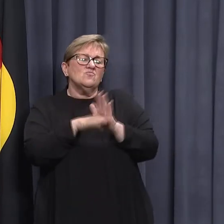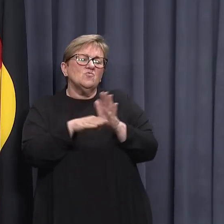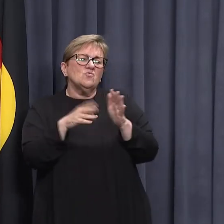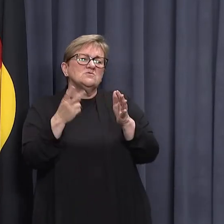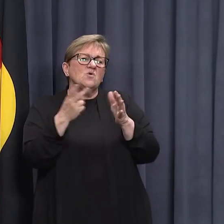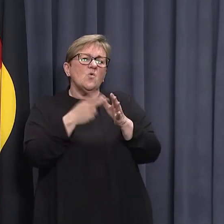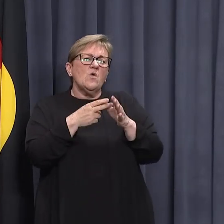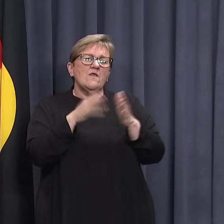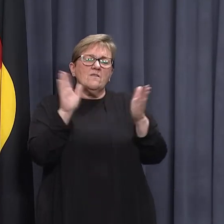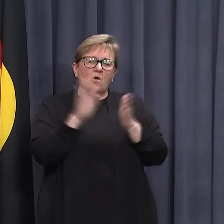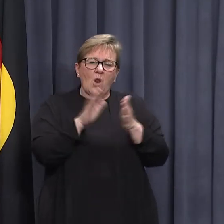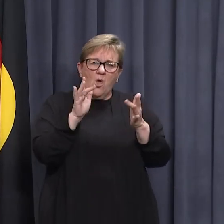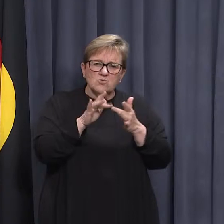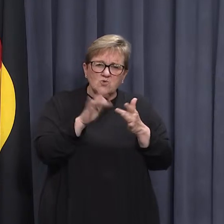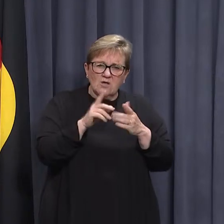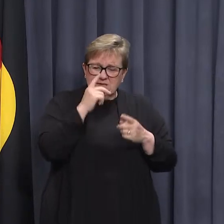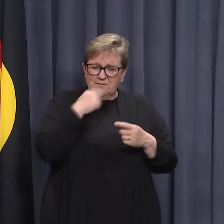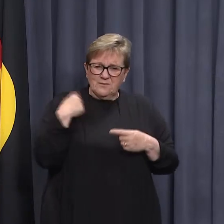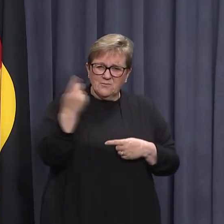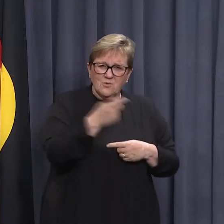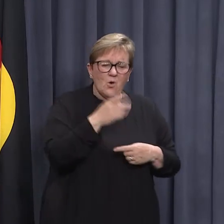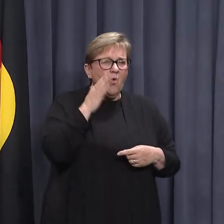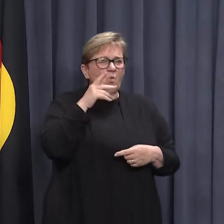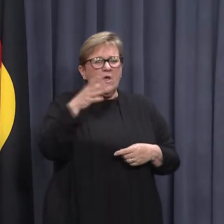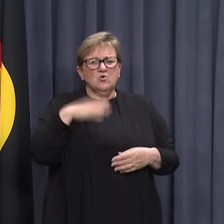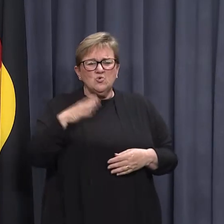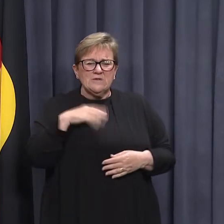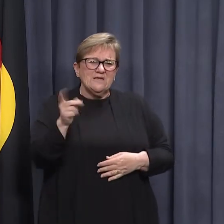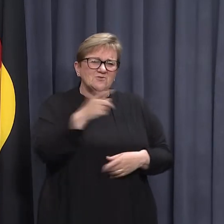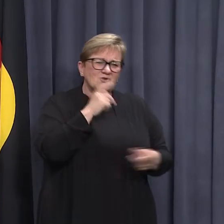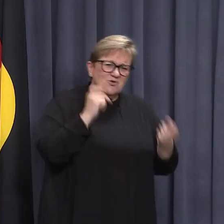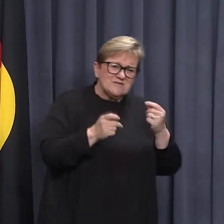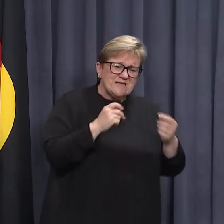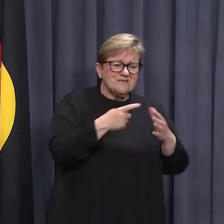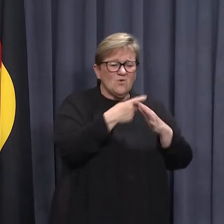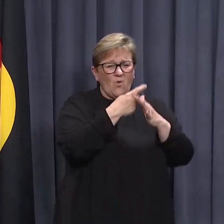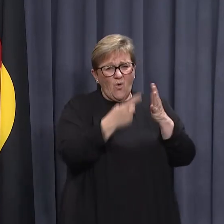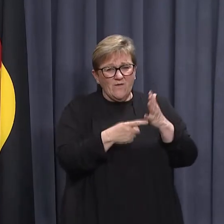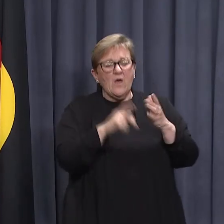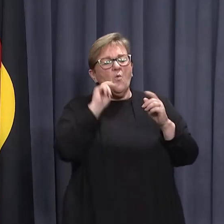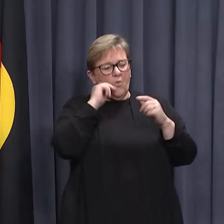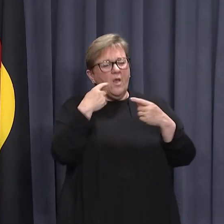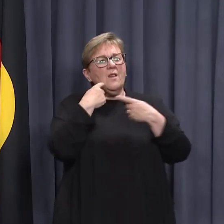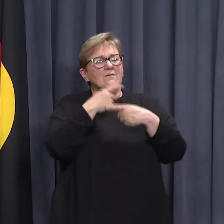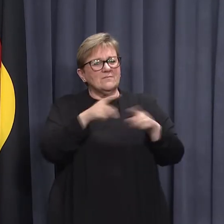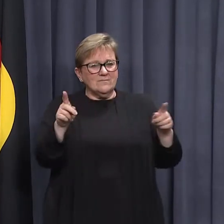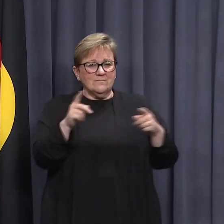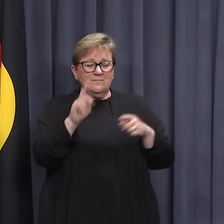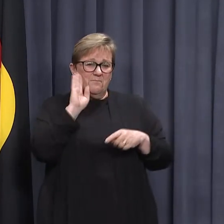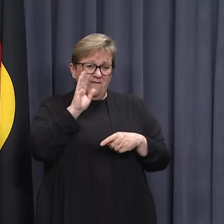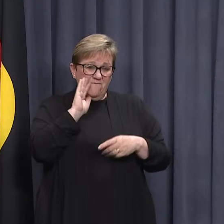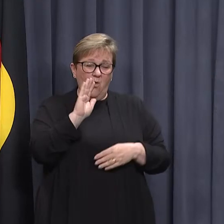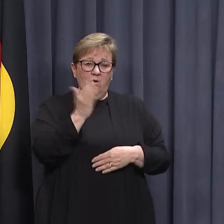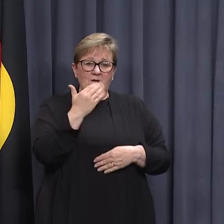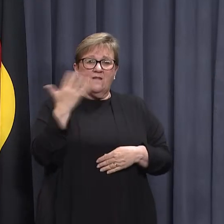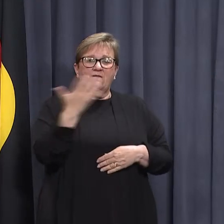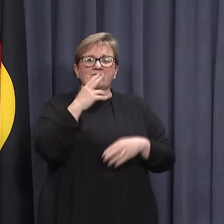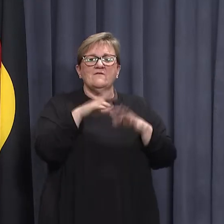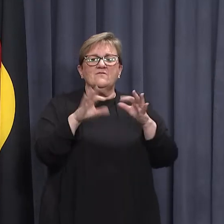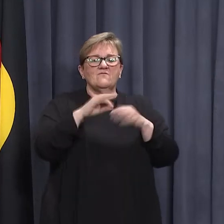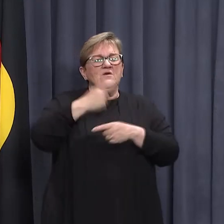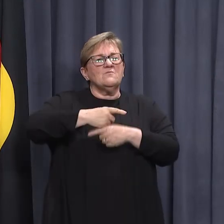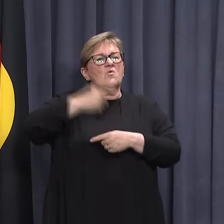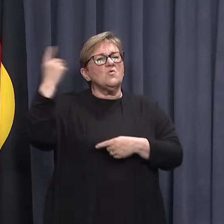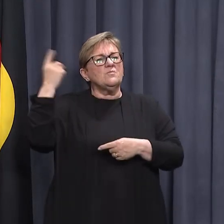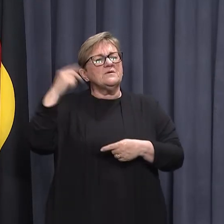close contacts, when you're required to get tested, all those sorts of things will roll out in the lead up to the opening of the